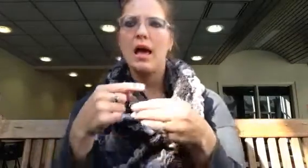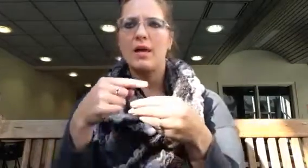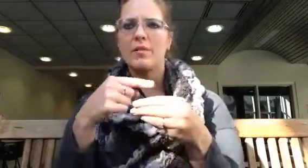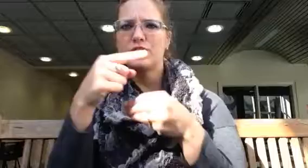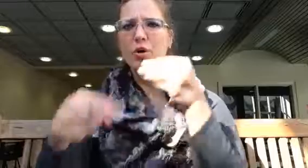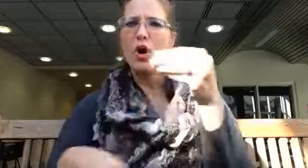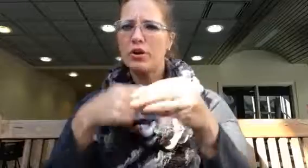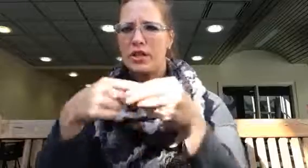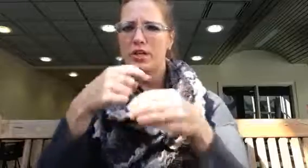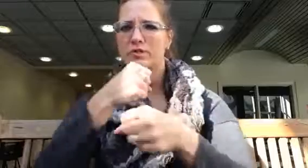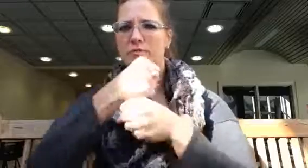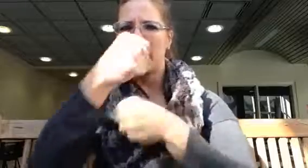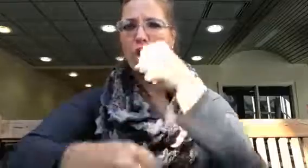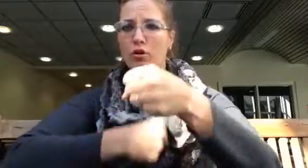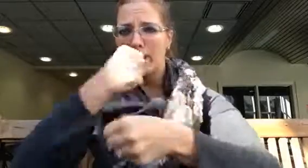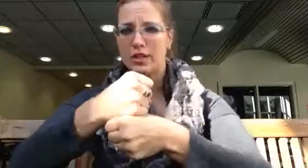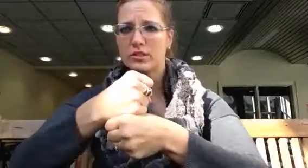They'll show all year, like all year.